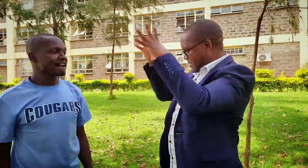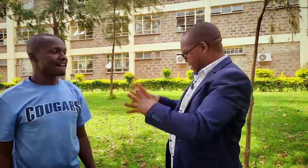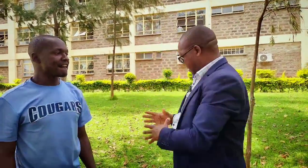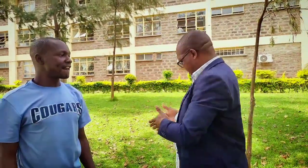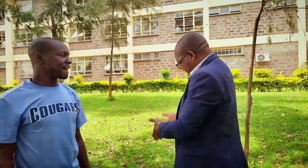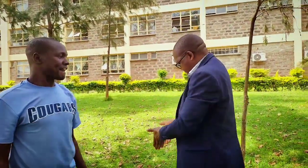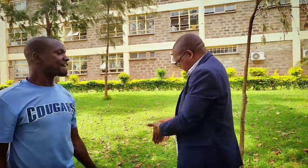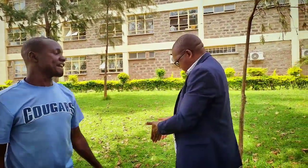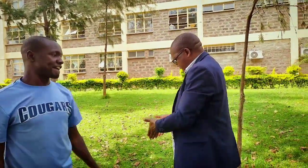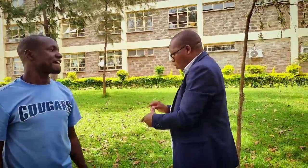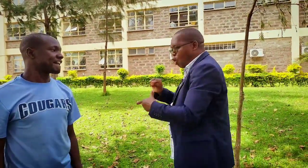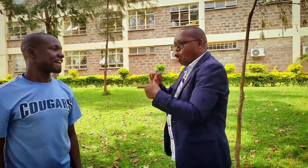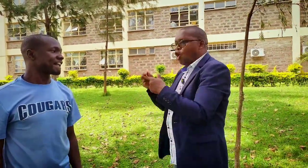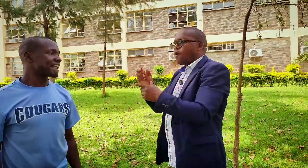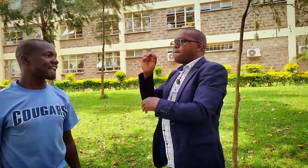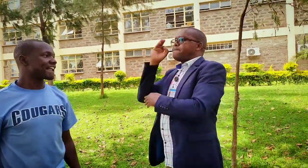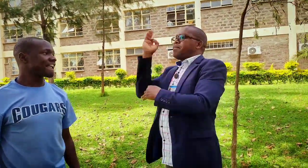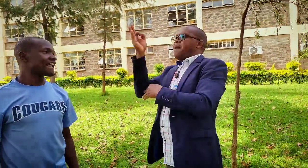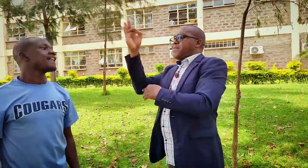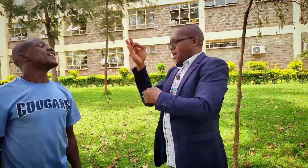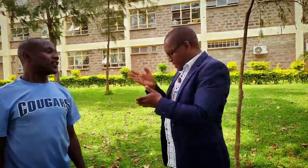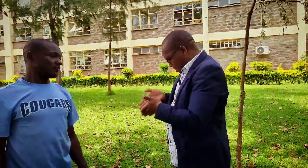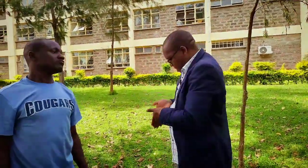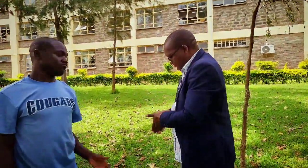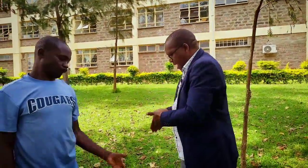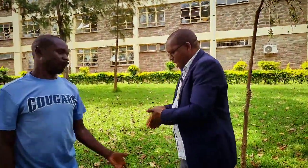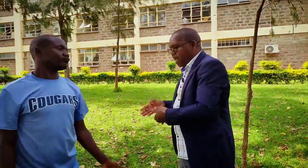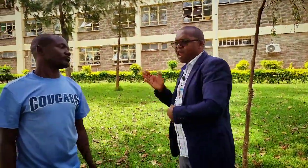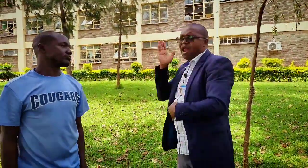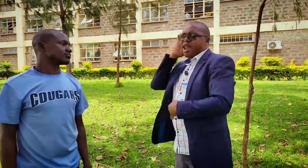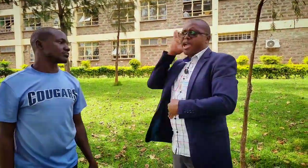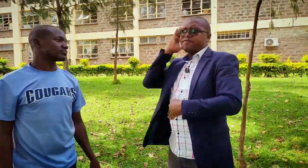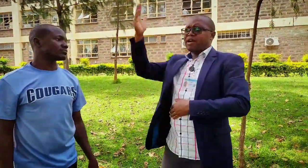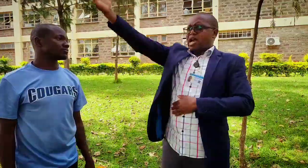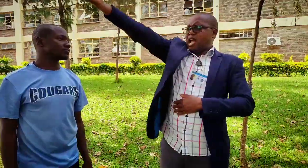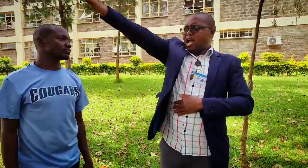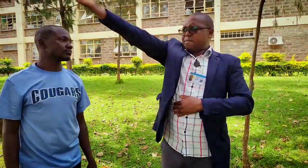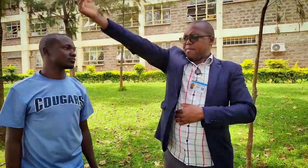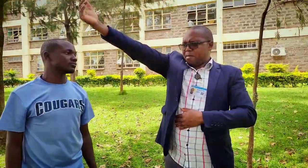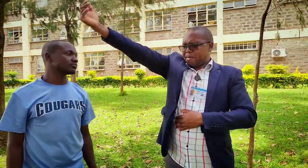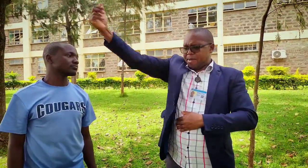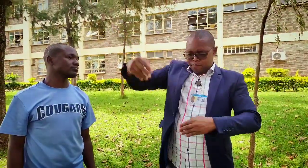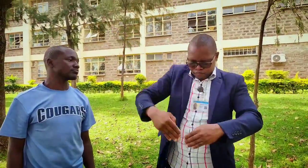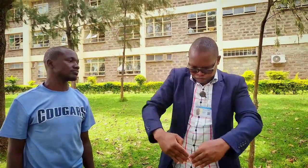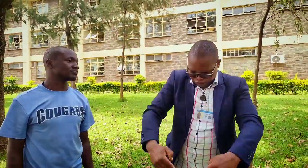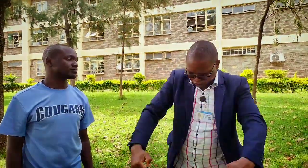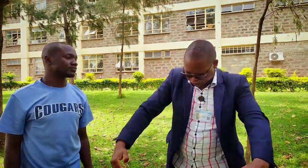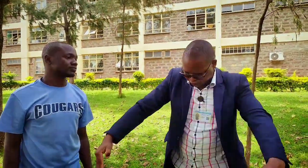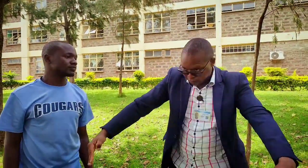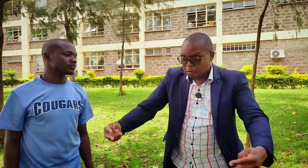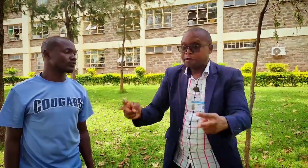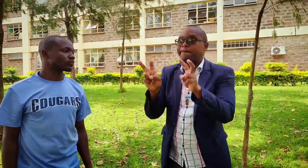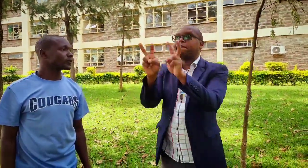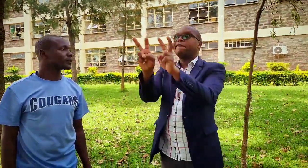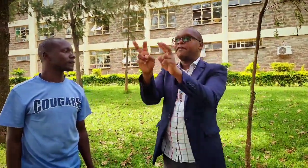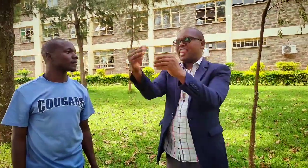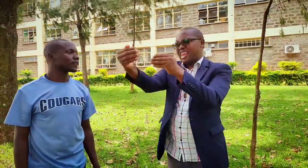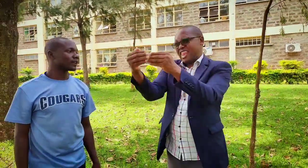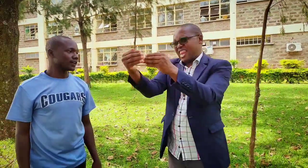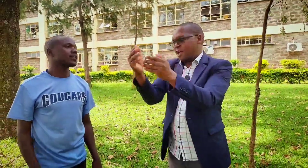there if it's in church in front where they can